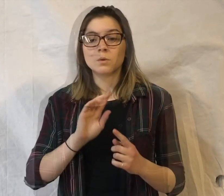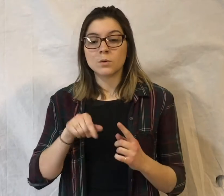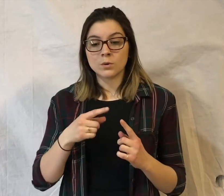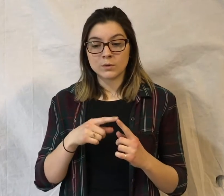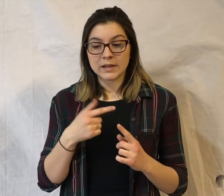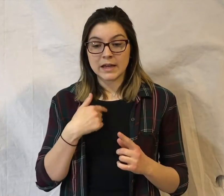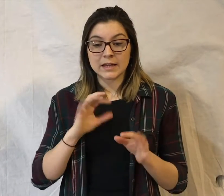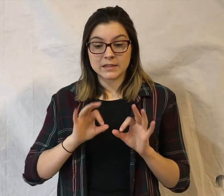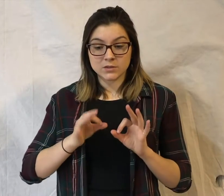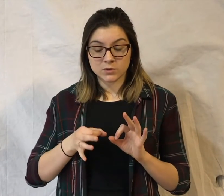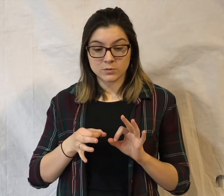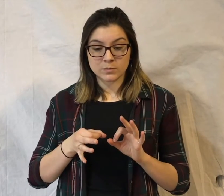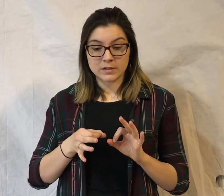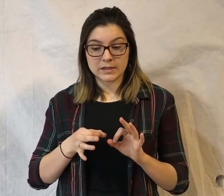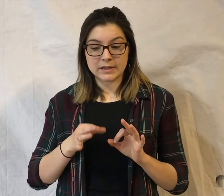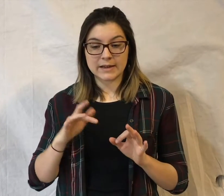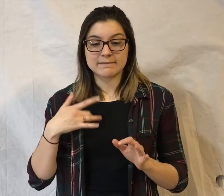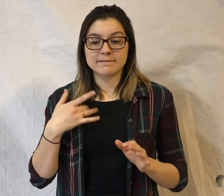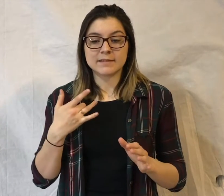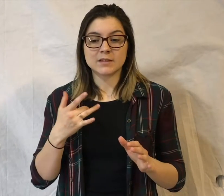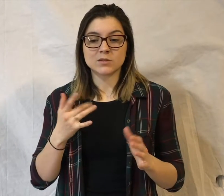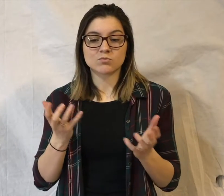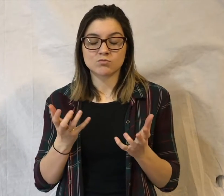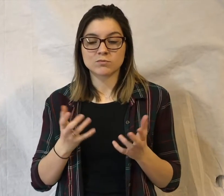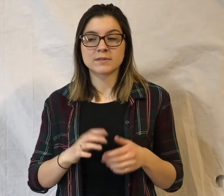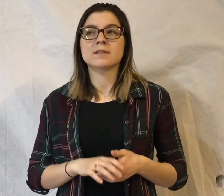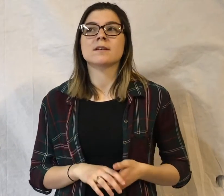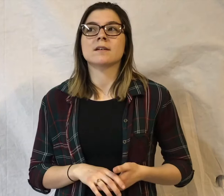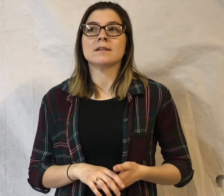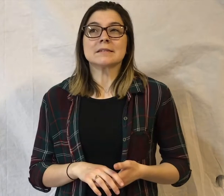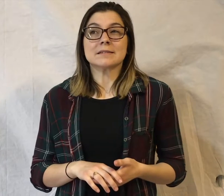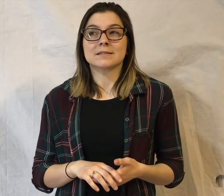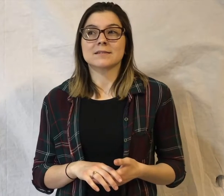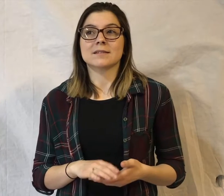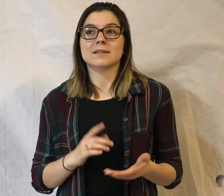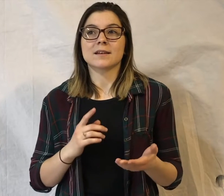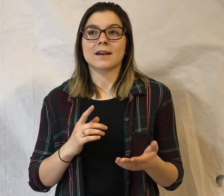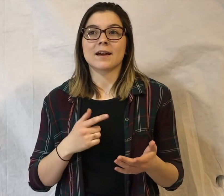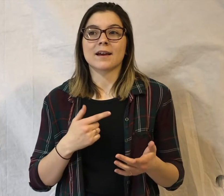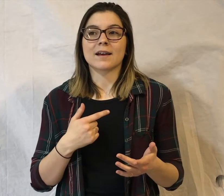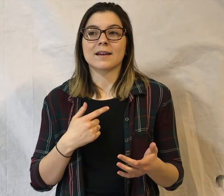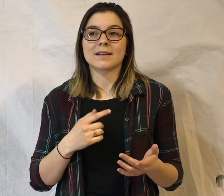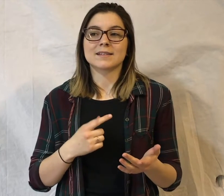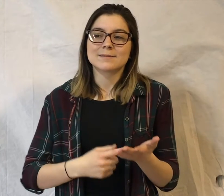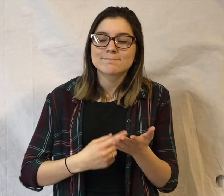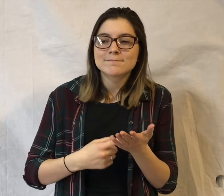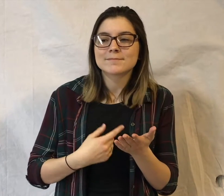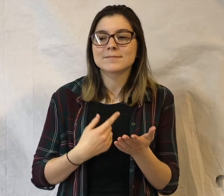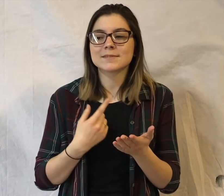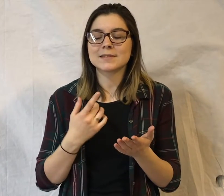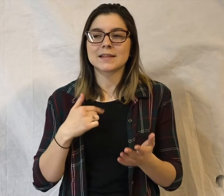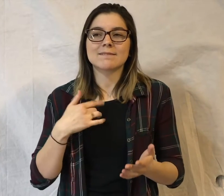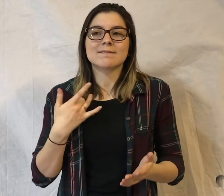When I interpret, I feel, you know, sometimes I feel like